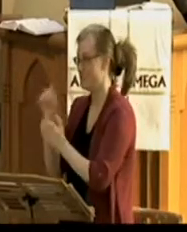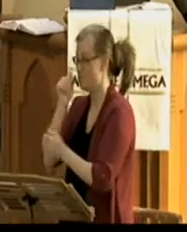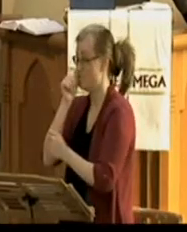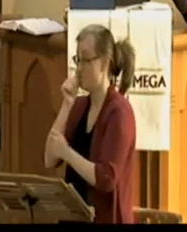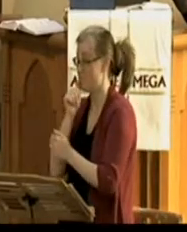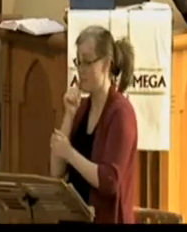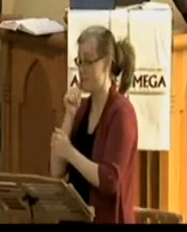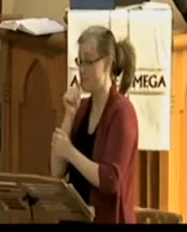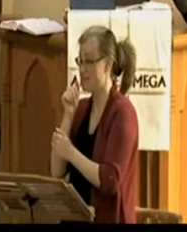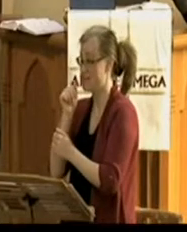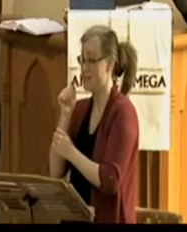it like I should.